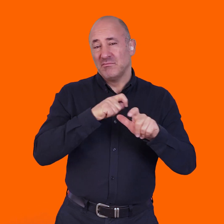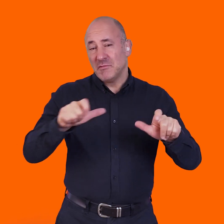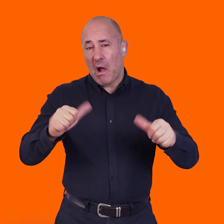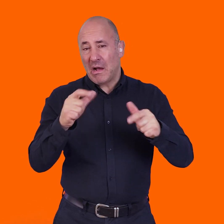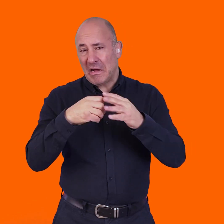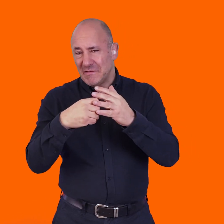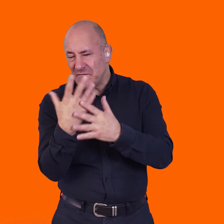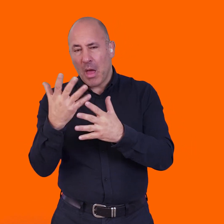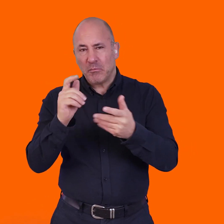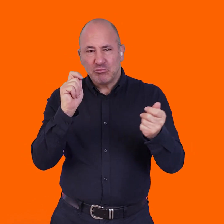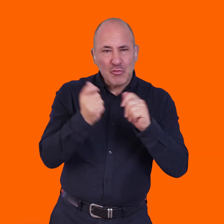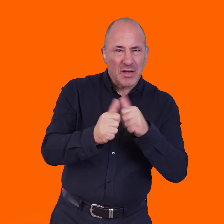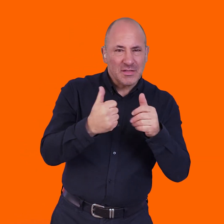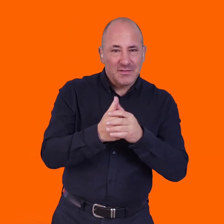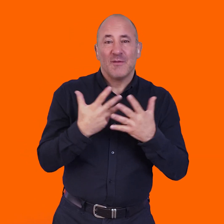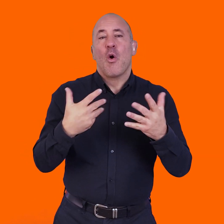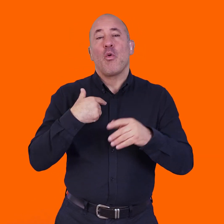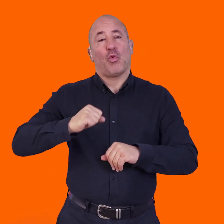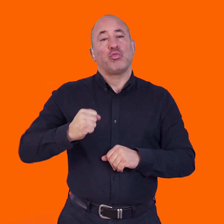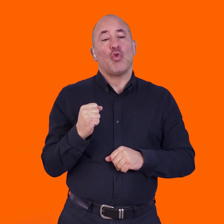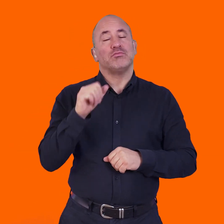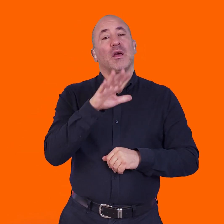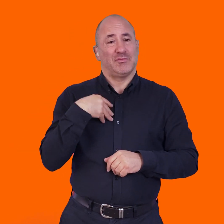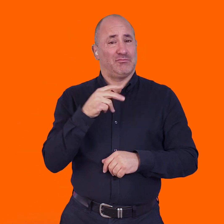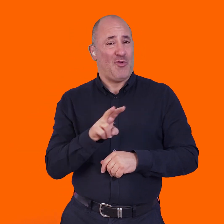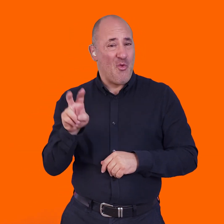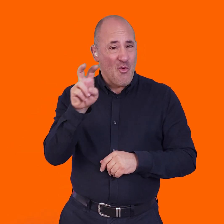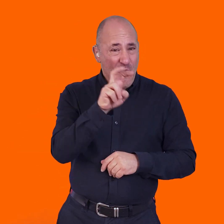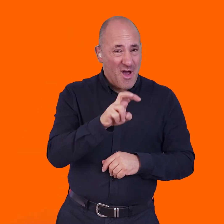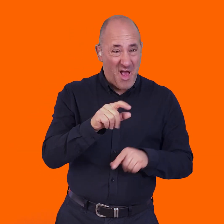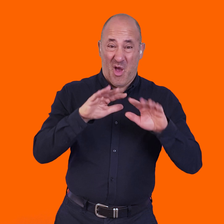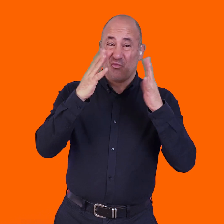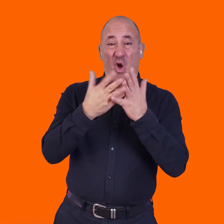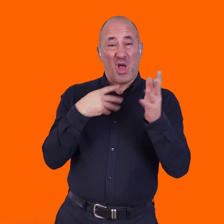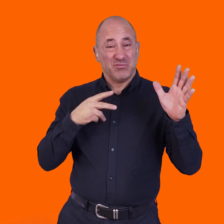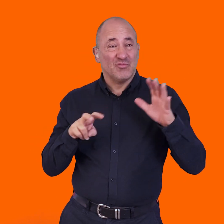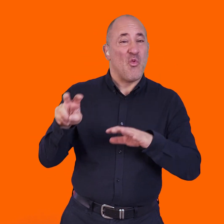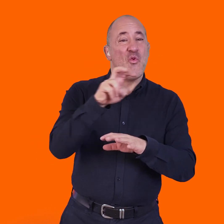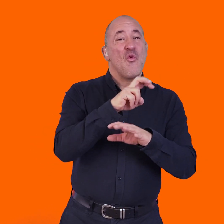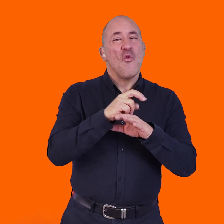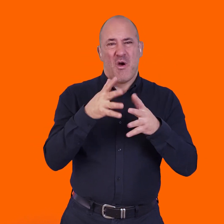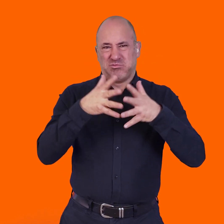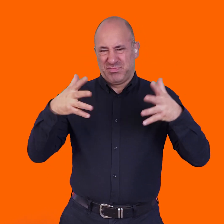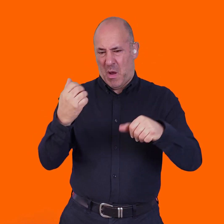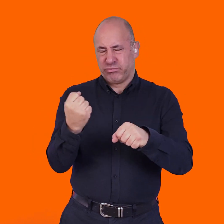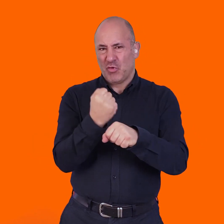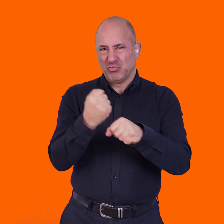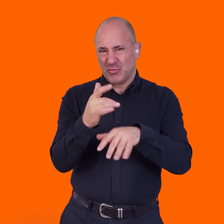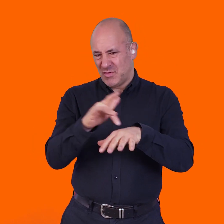still do a sort of development and training stuff, but we also now tour around Scotland and around the